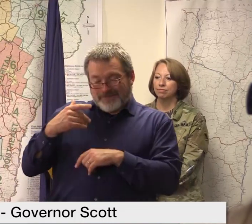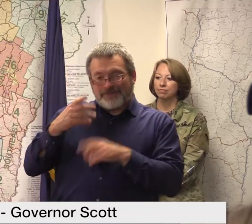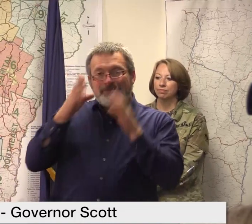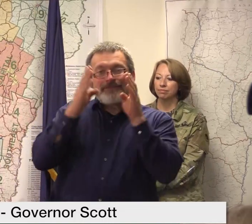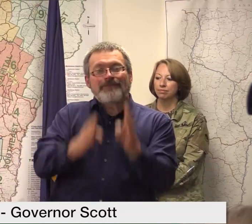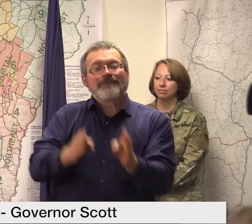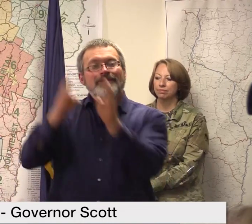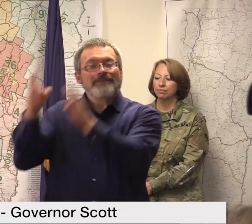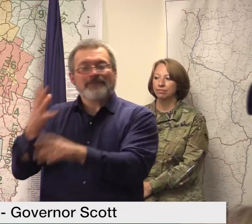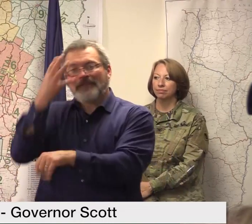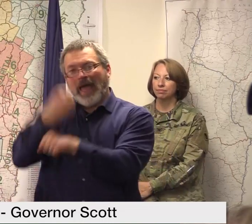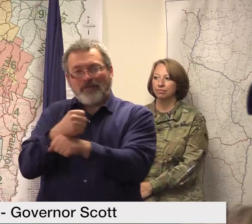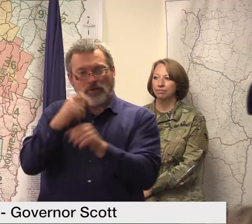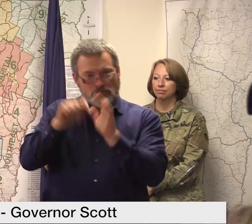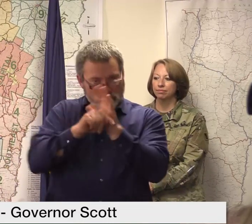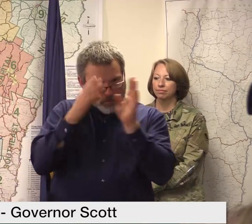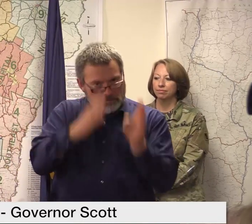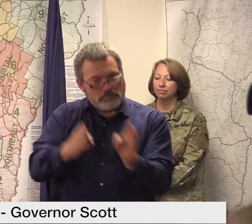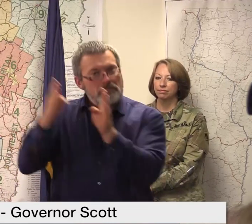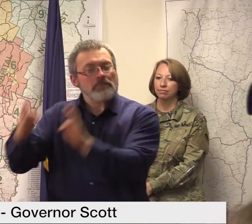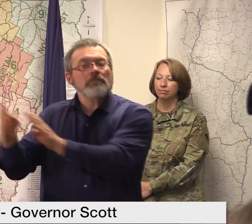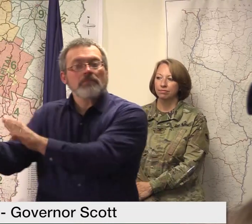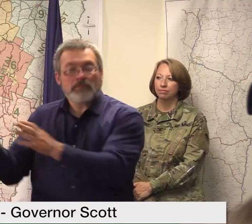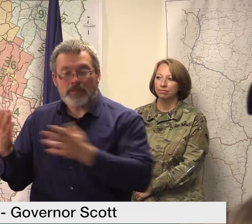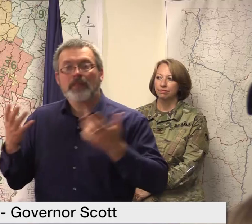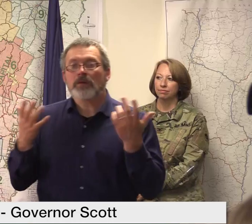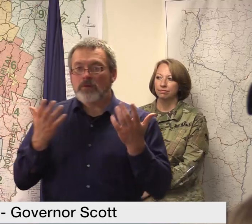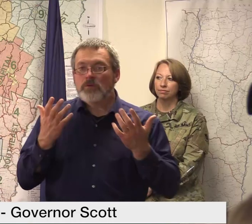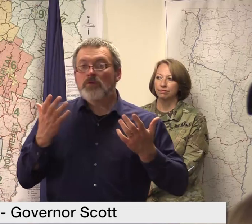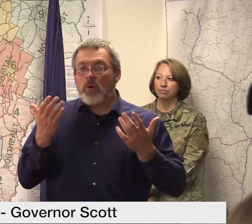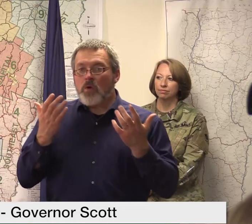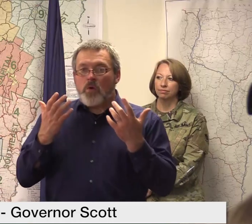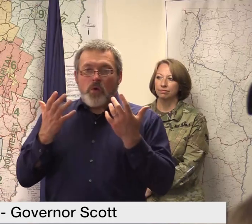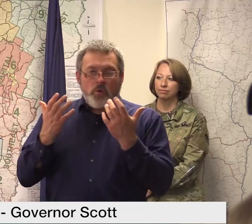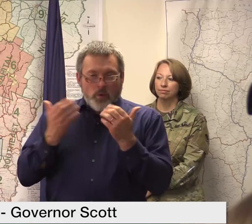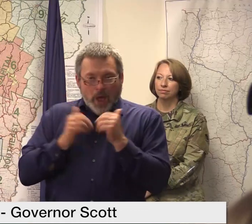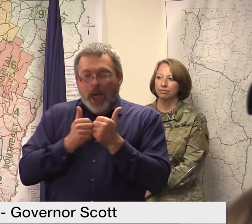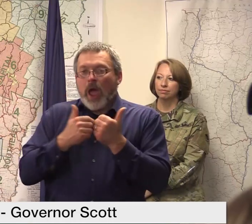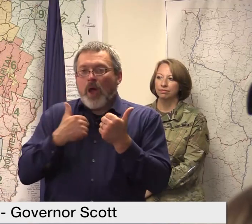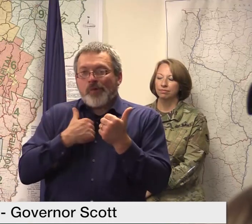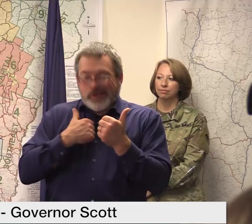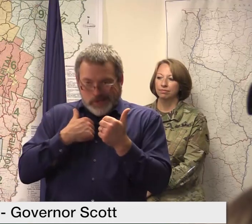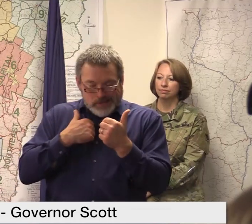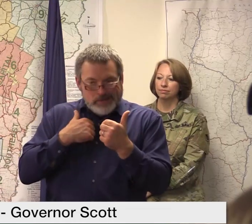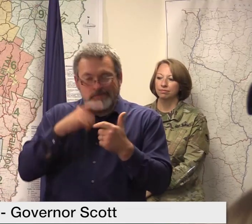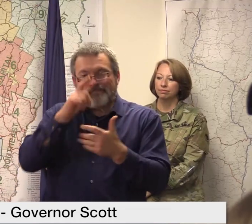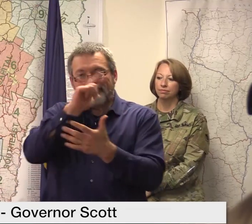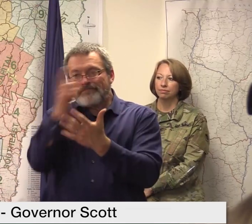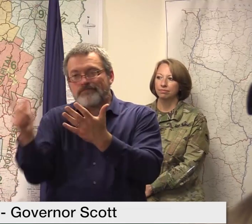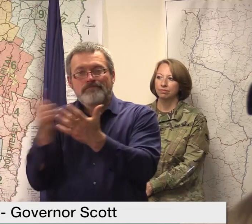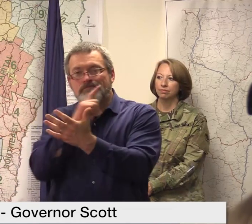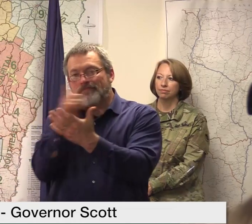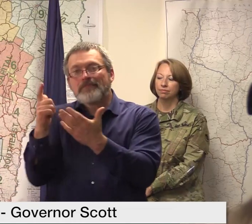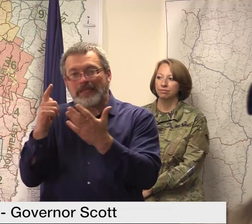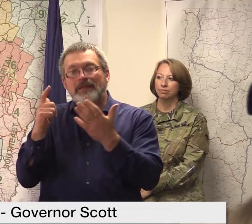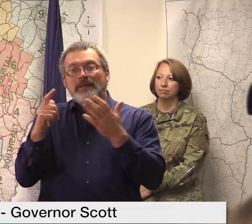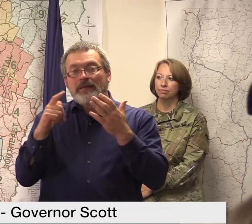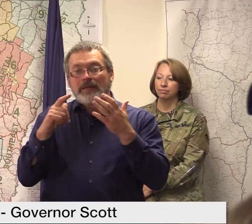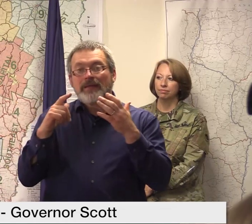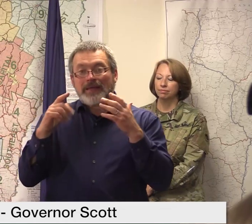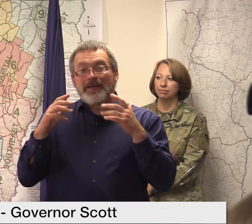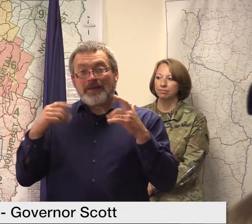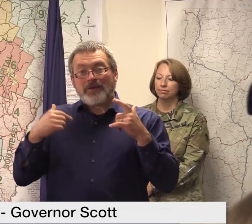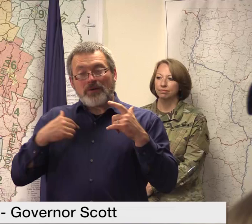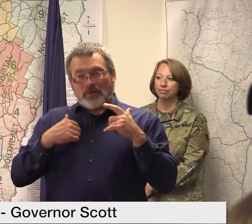we're doing in typical project order we are trying to rebuild things in a better more resilient fashion